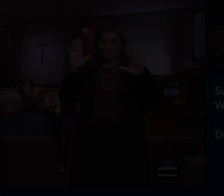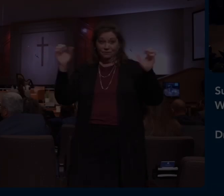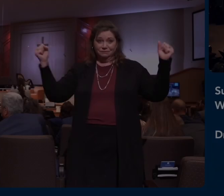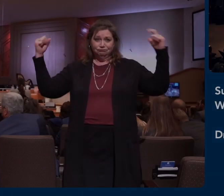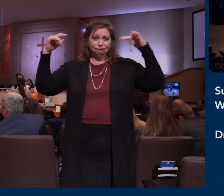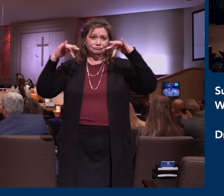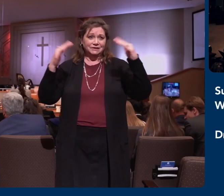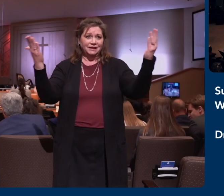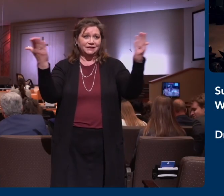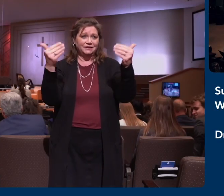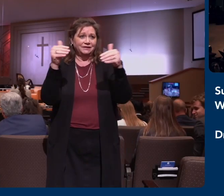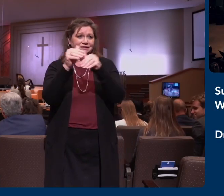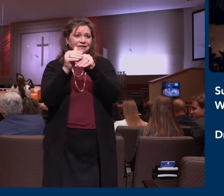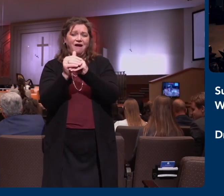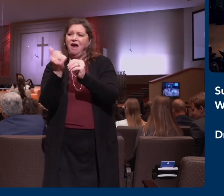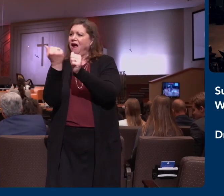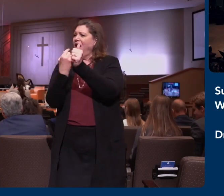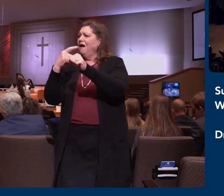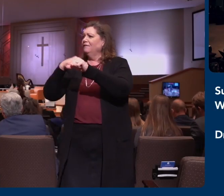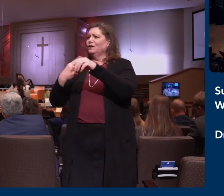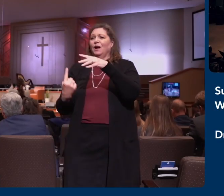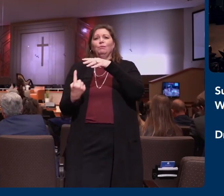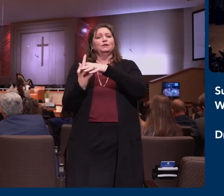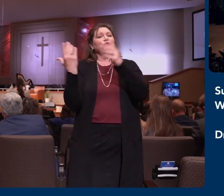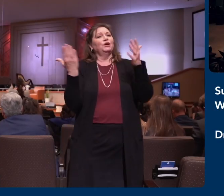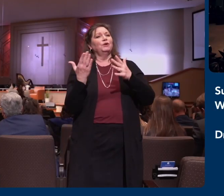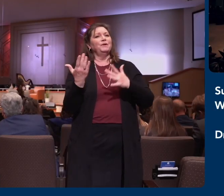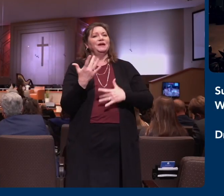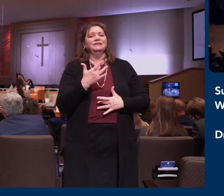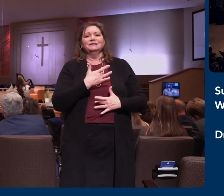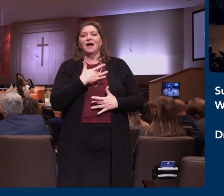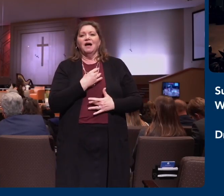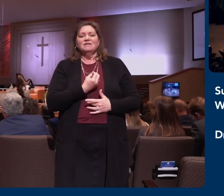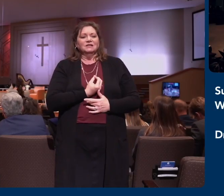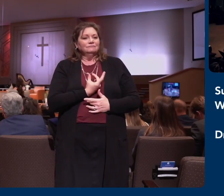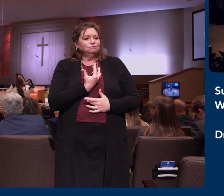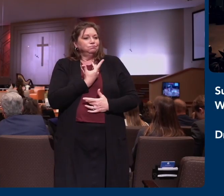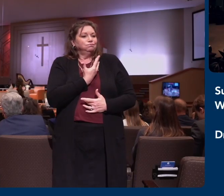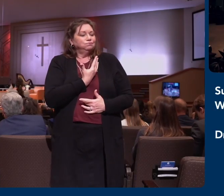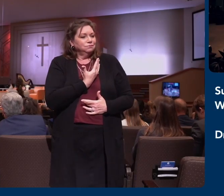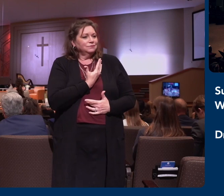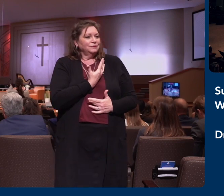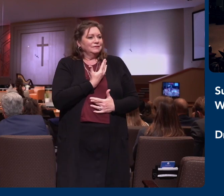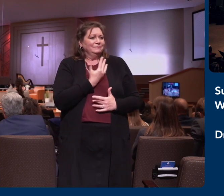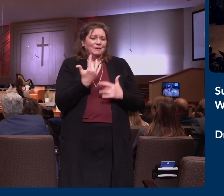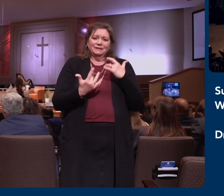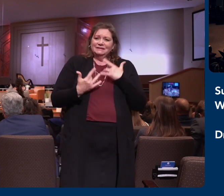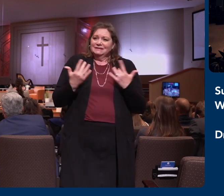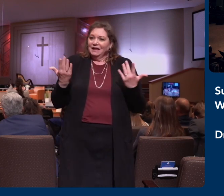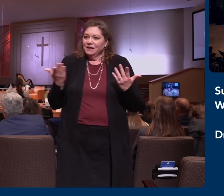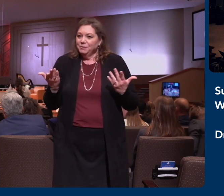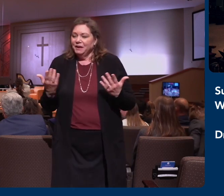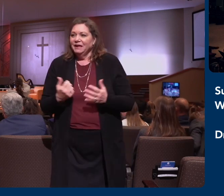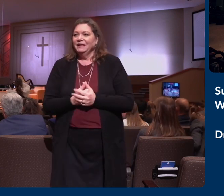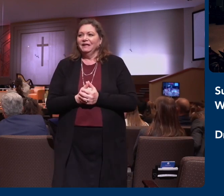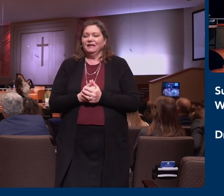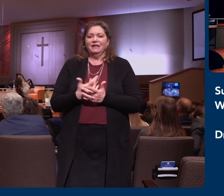You know, every time I come back to the campus, I am so thrilled to be in this place, and I'm so excited and really energized for